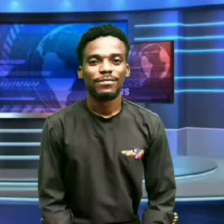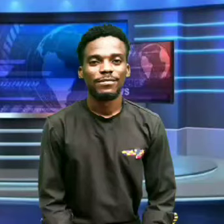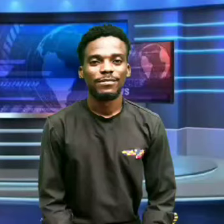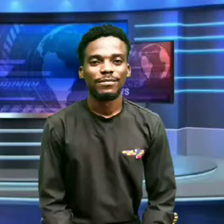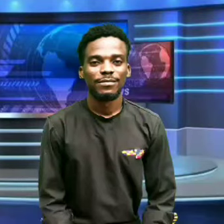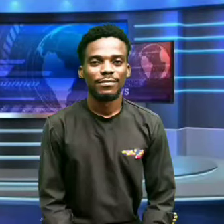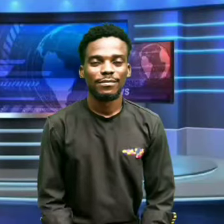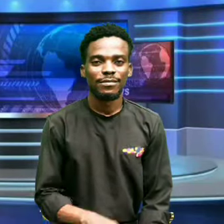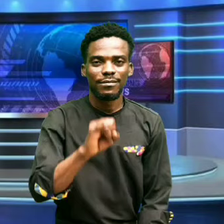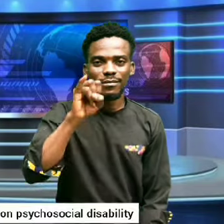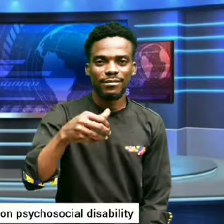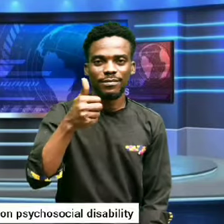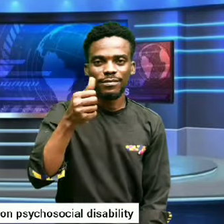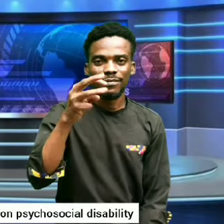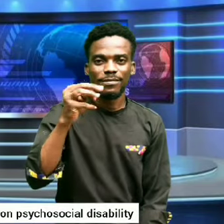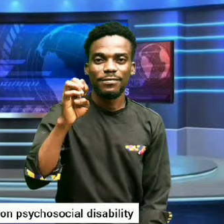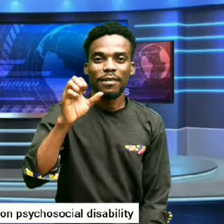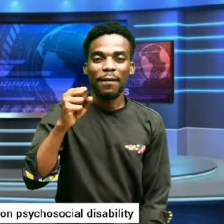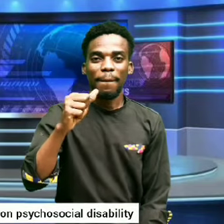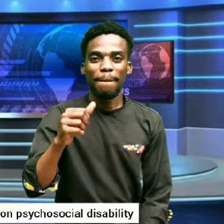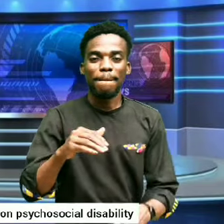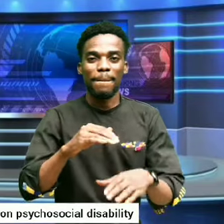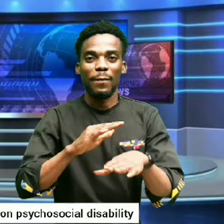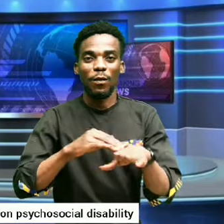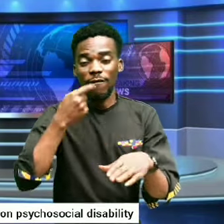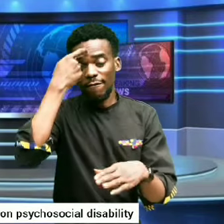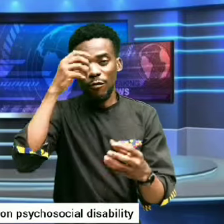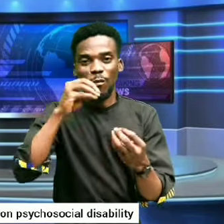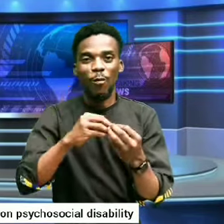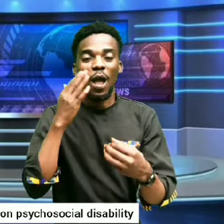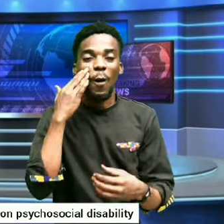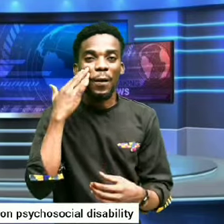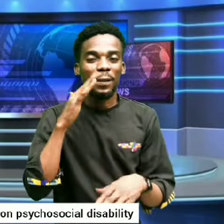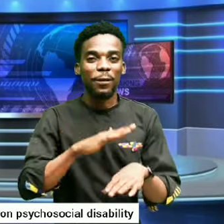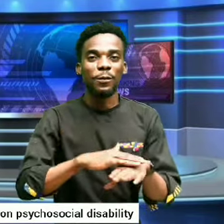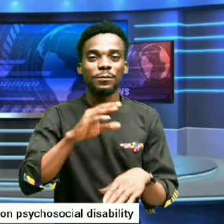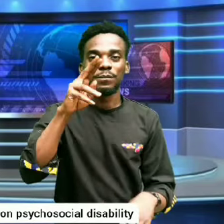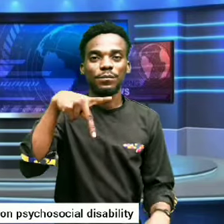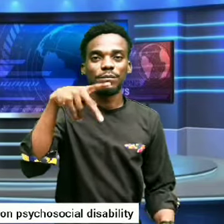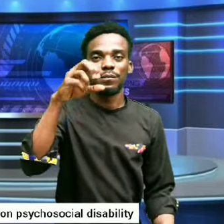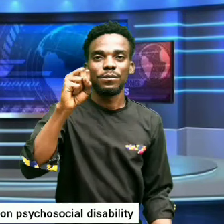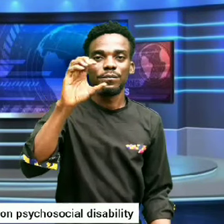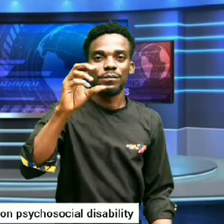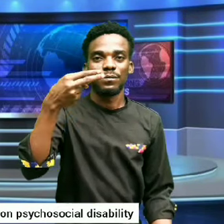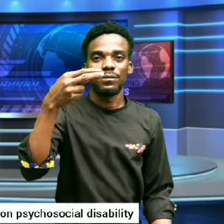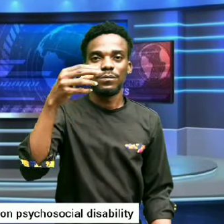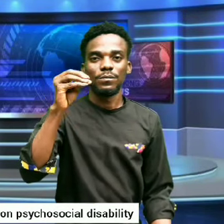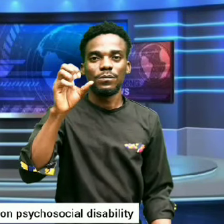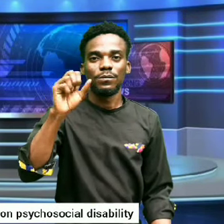James Lallou calls for more awareness on psychosocial disability.